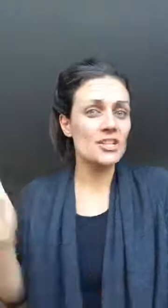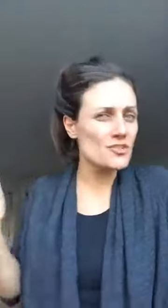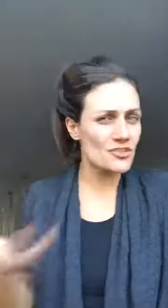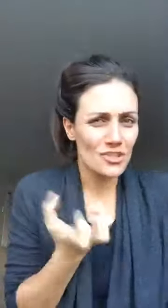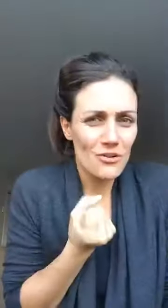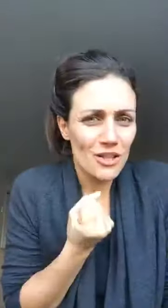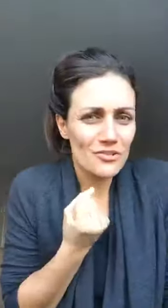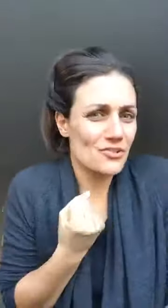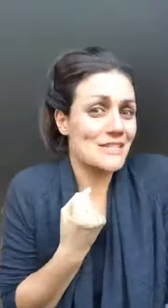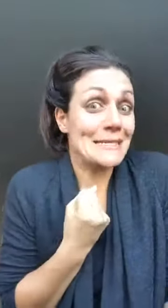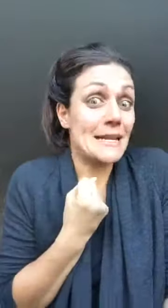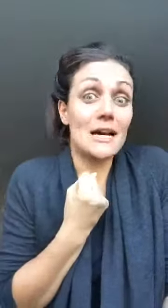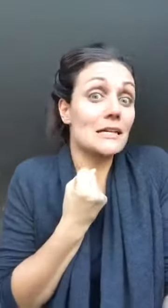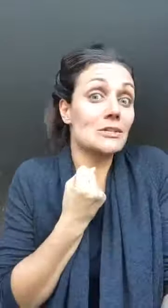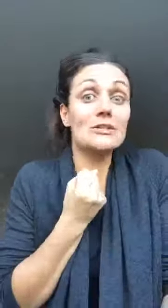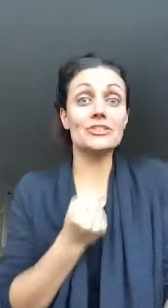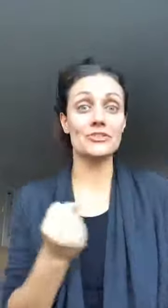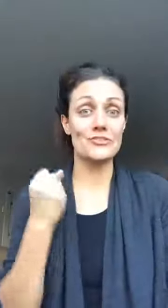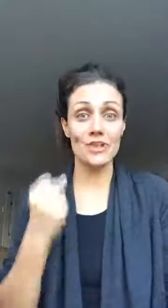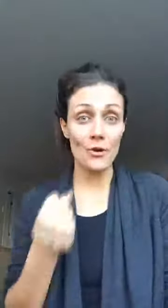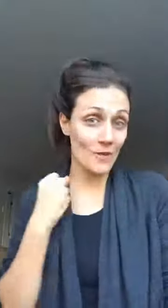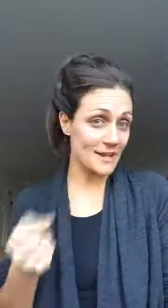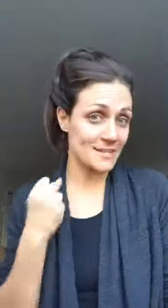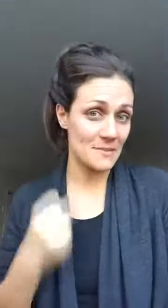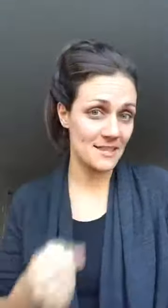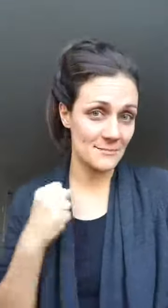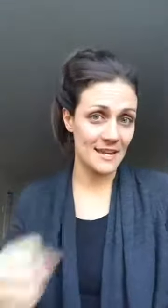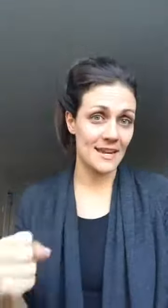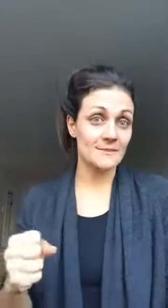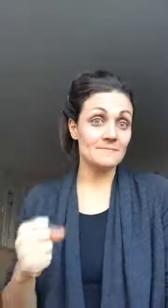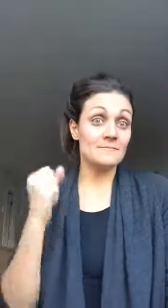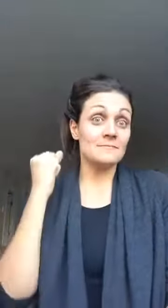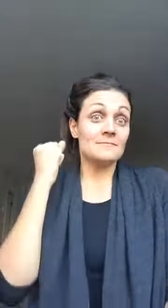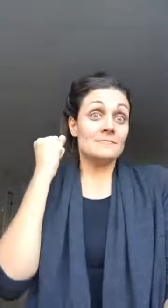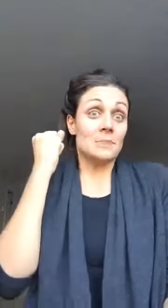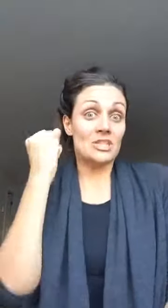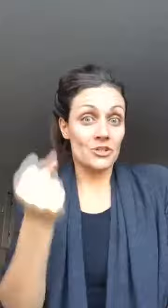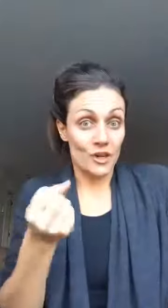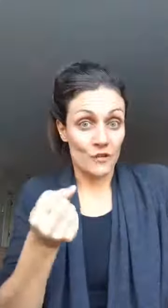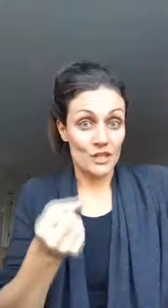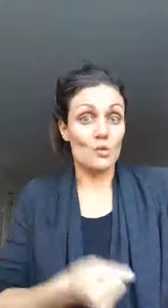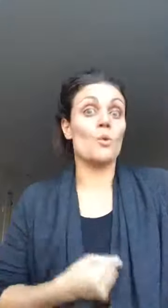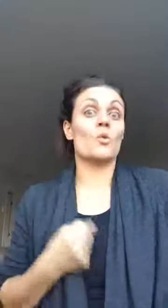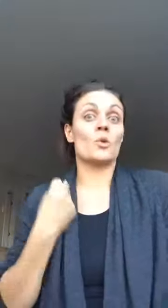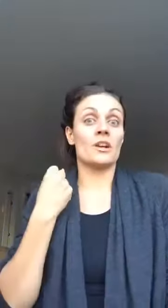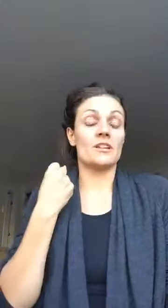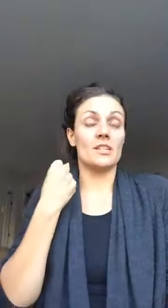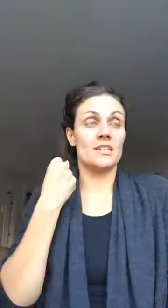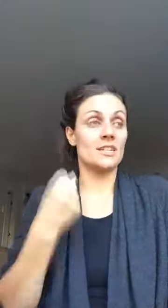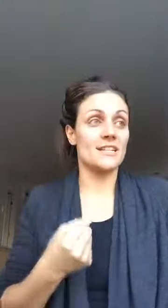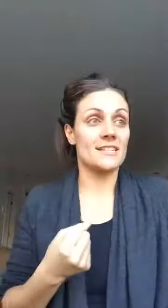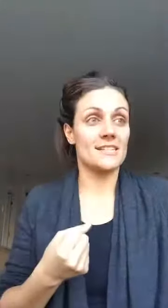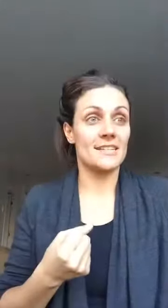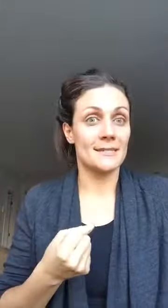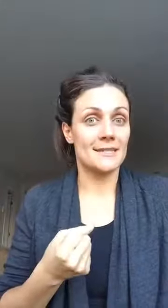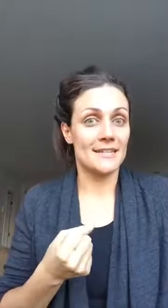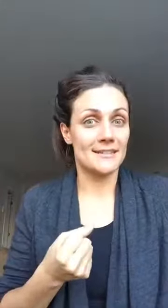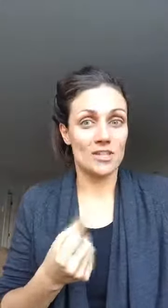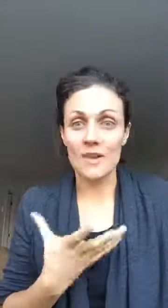you're so close you're sitting on gold you're so ready to make the money but you're nervous or you just don't have